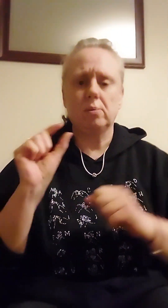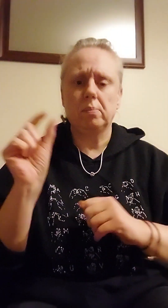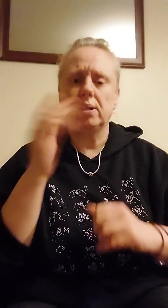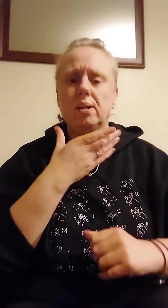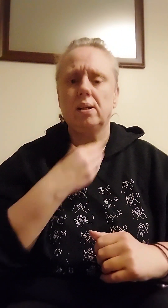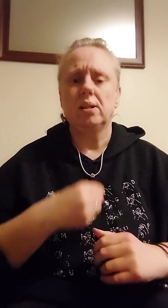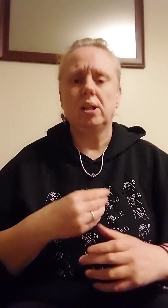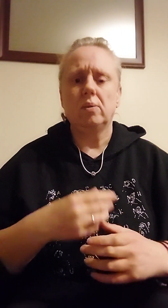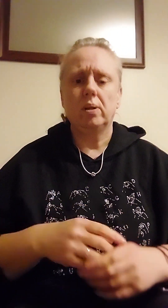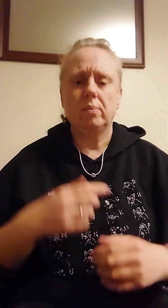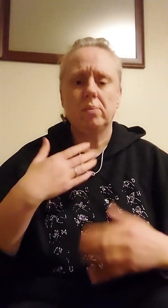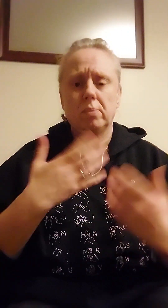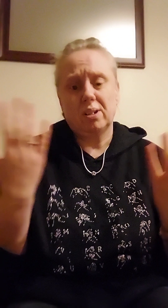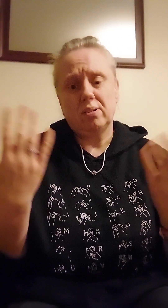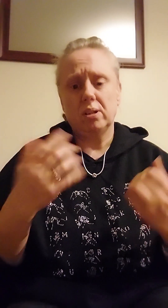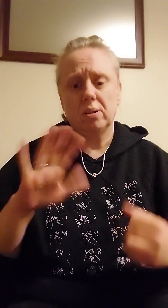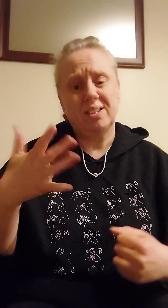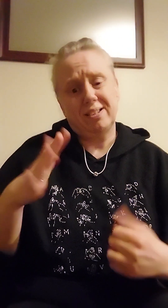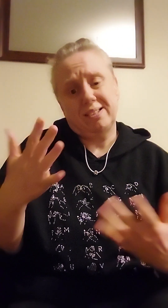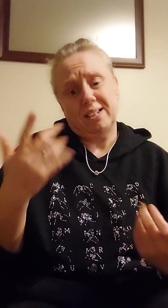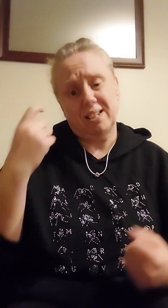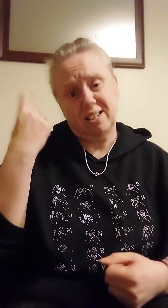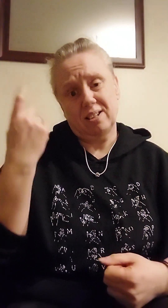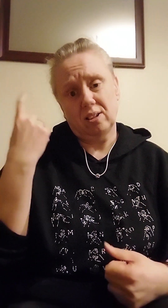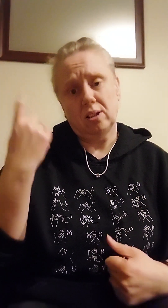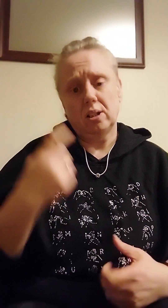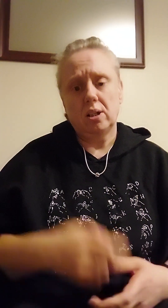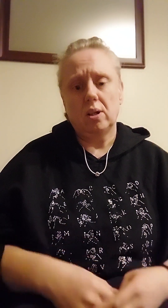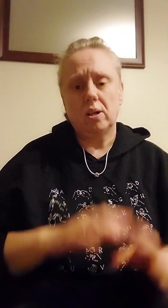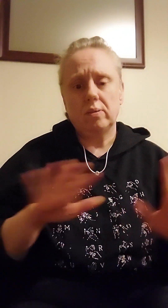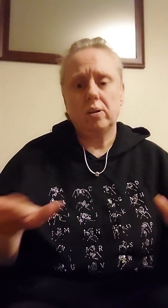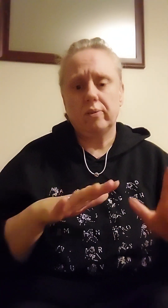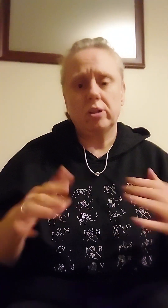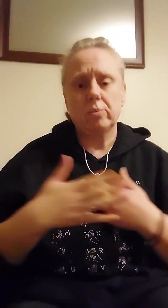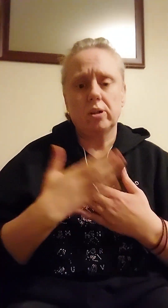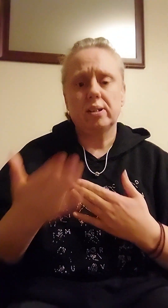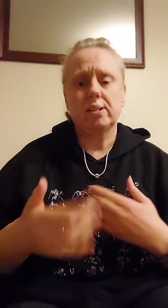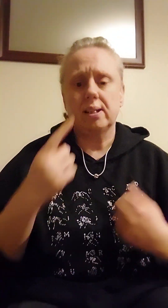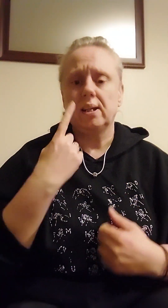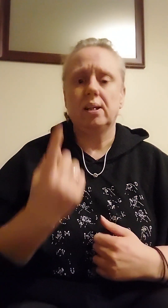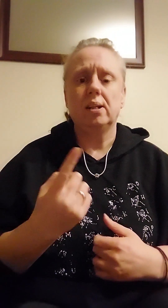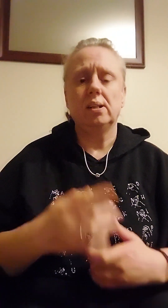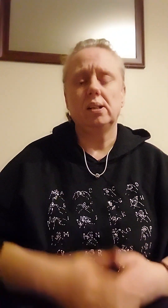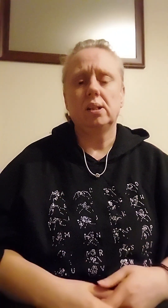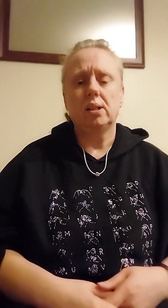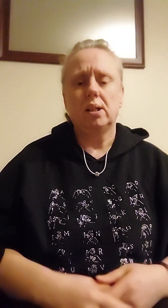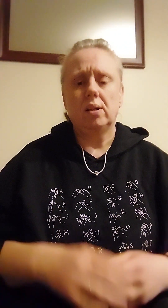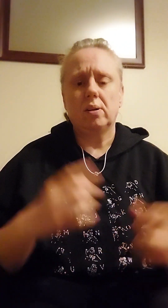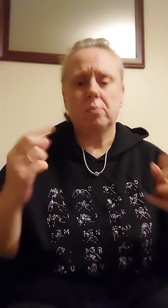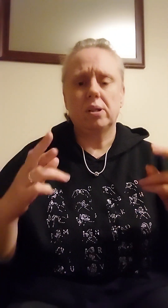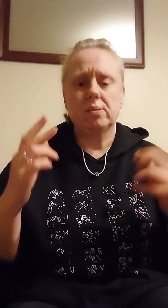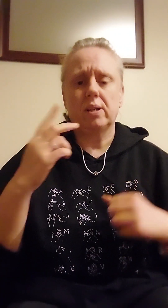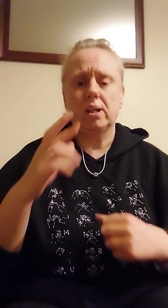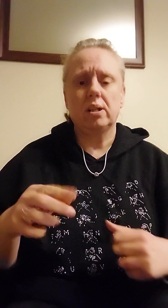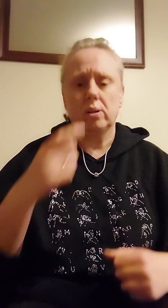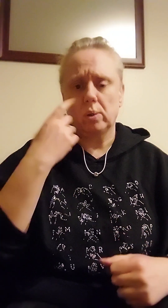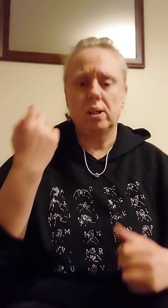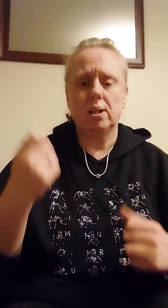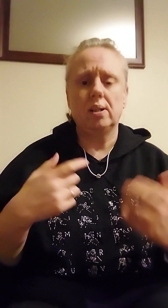man So me and me Understand Understand There's not much more to say But I hope you find a way